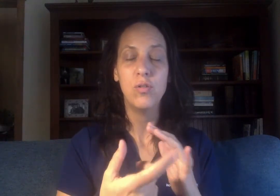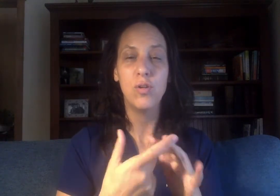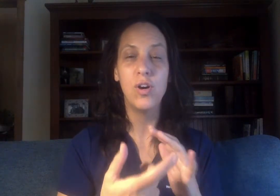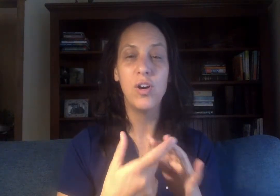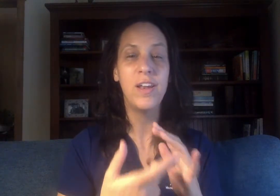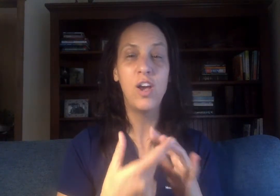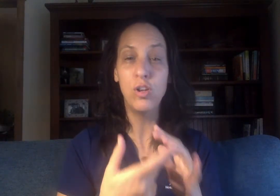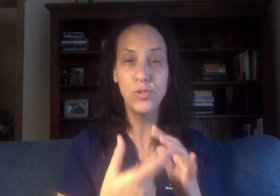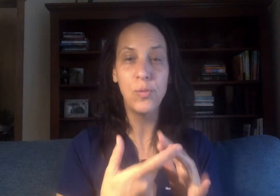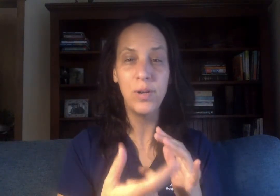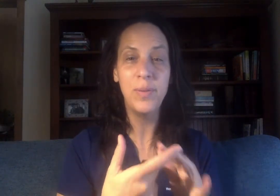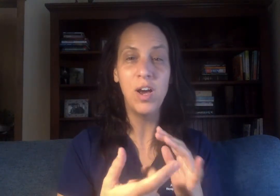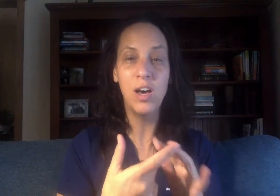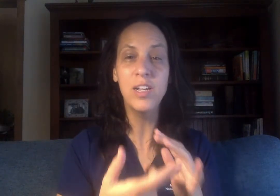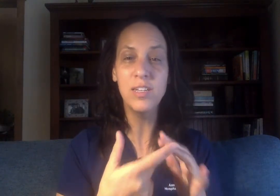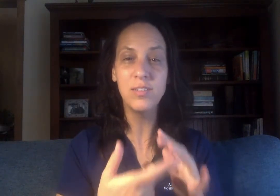And I also want to be honest.